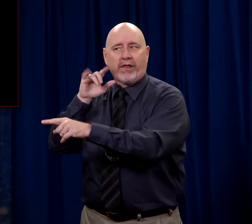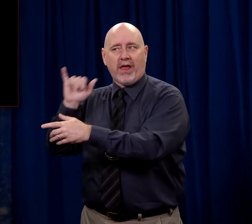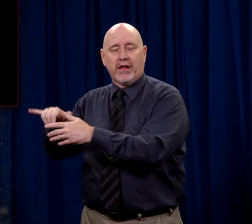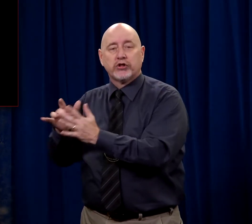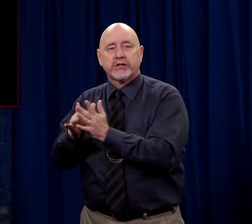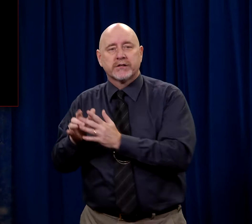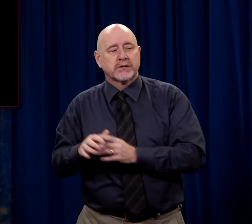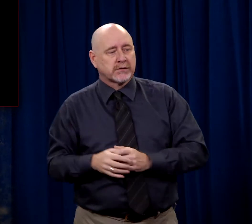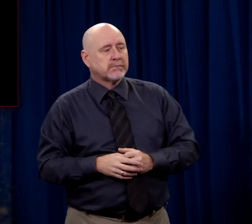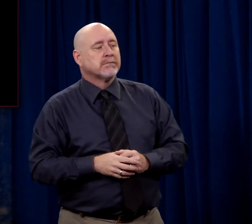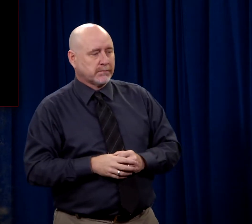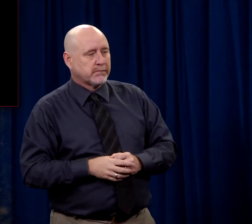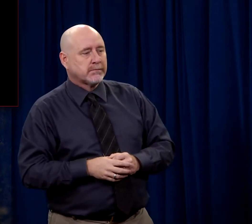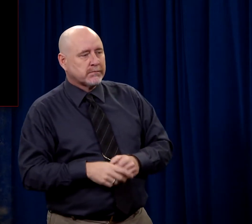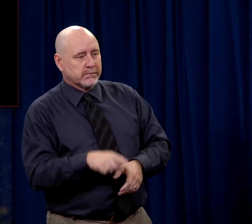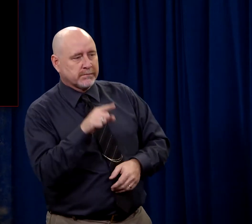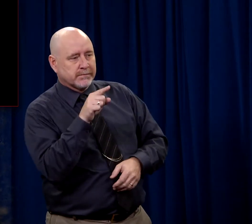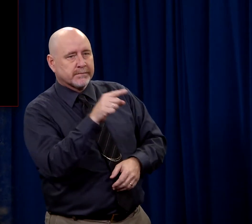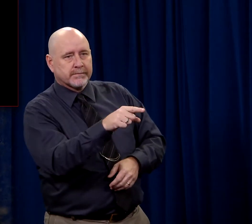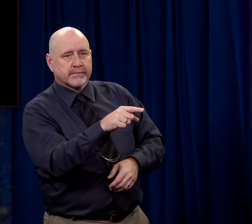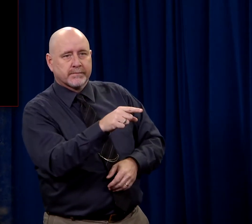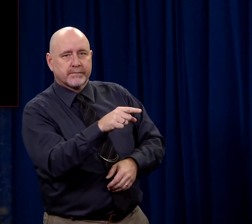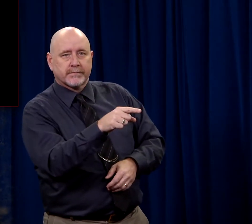But Jesus confirmed to him that He knew.